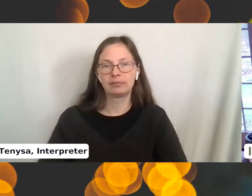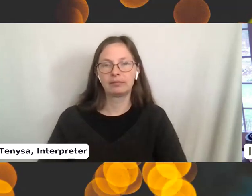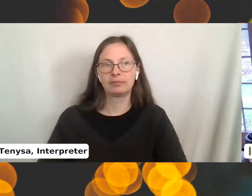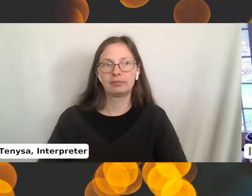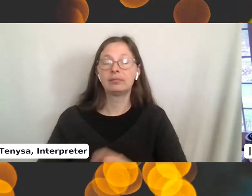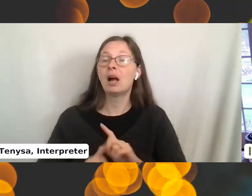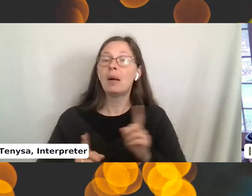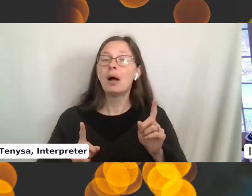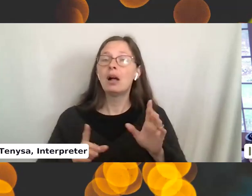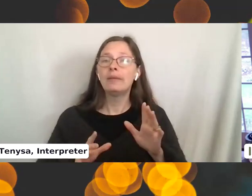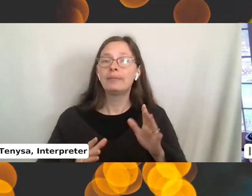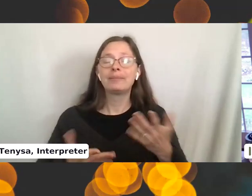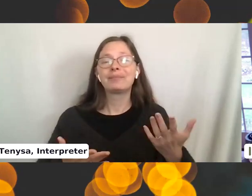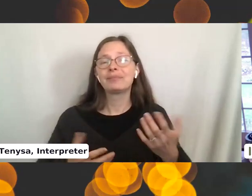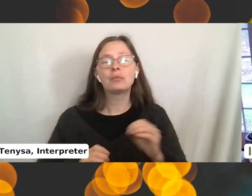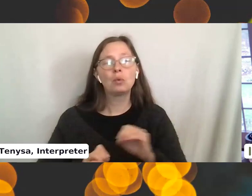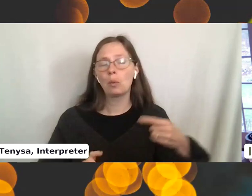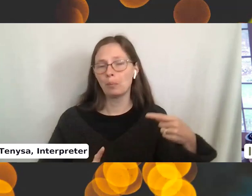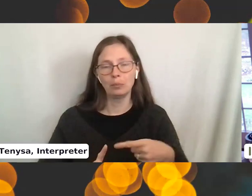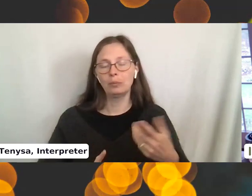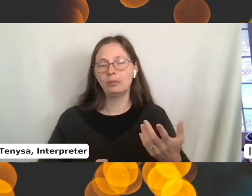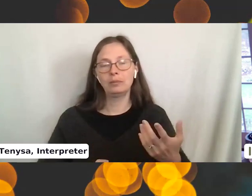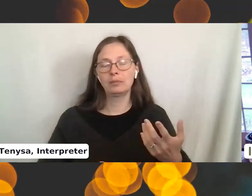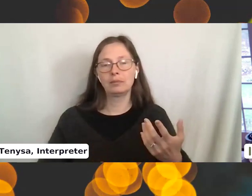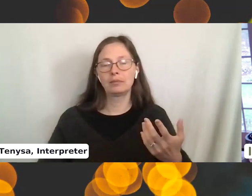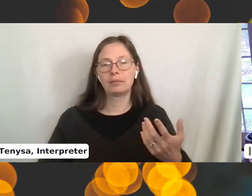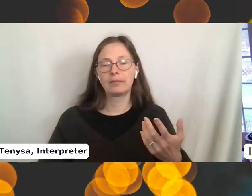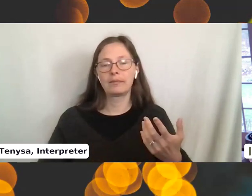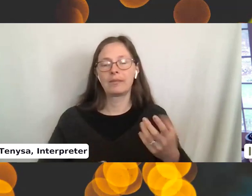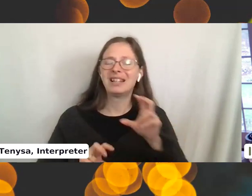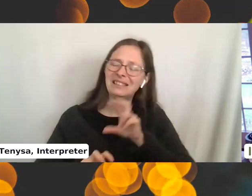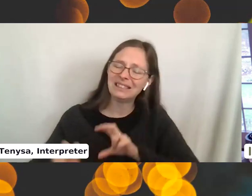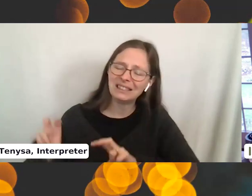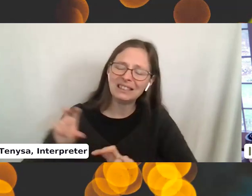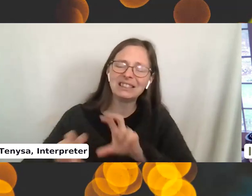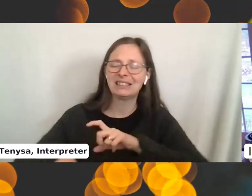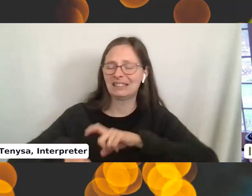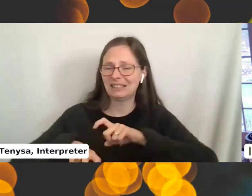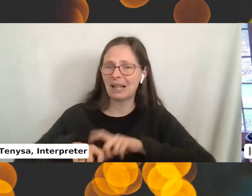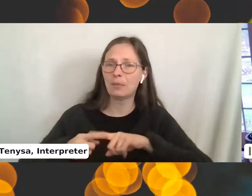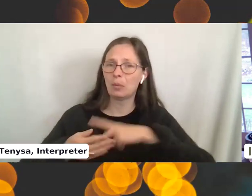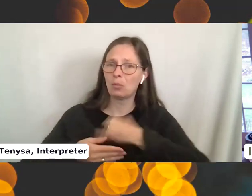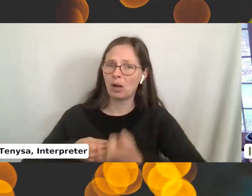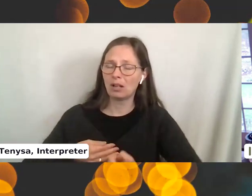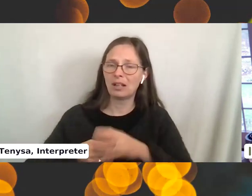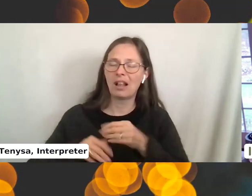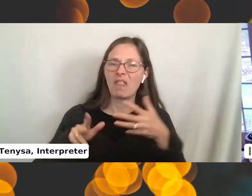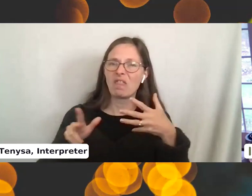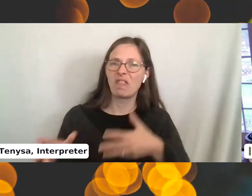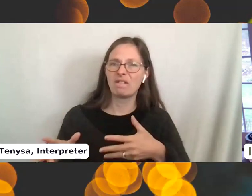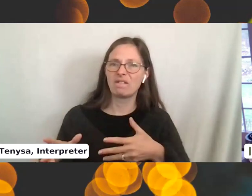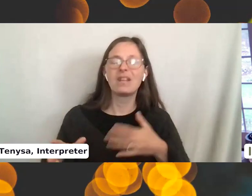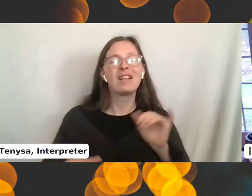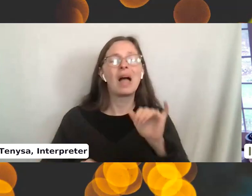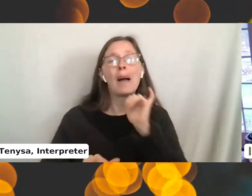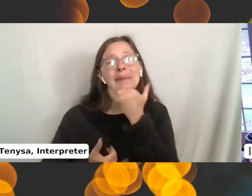But there's no point in spending all this time making a project and then just leaving. Like a